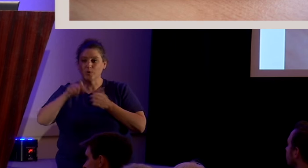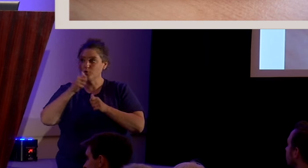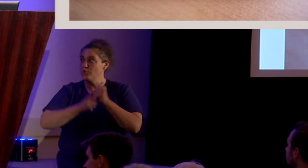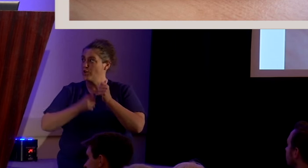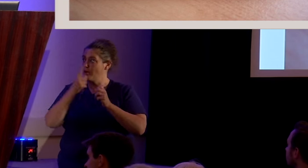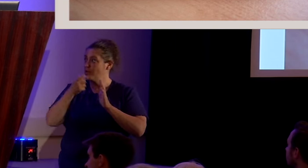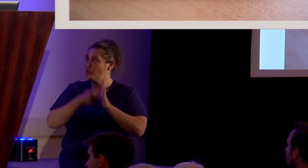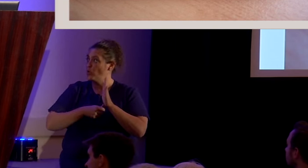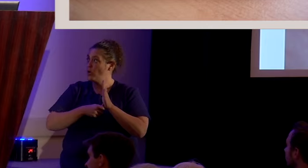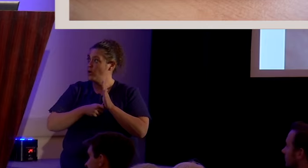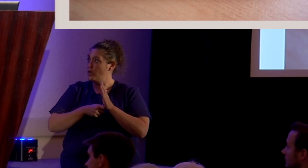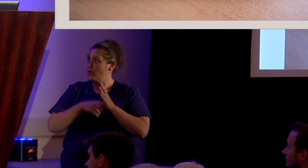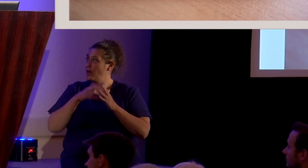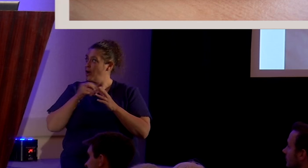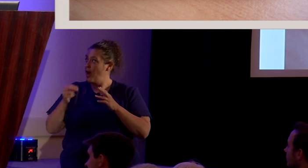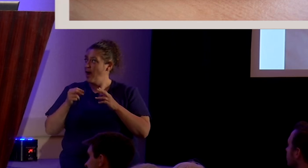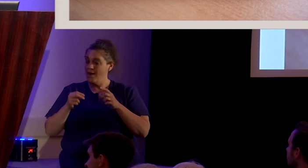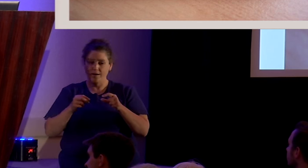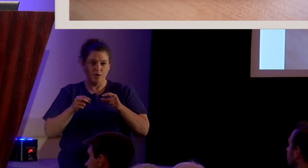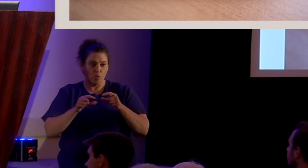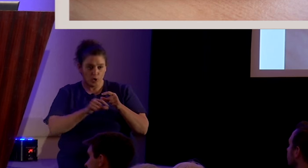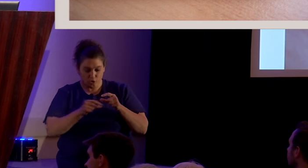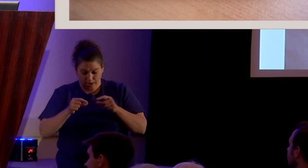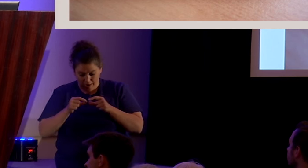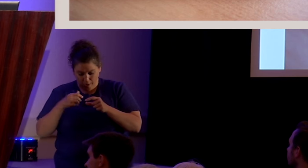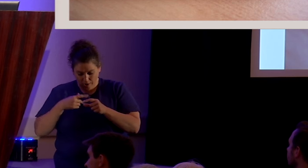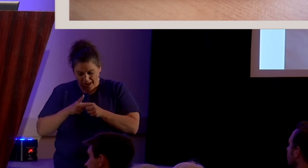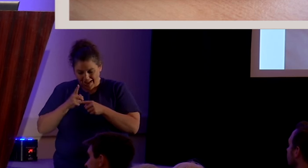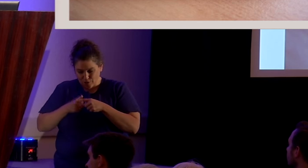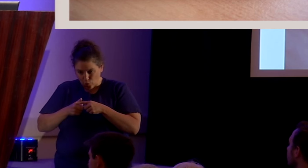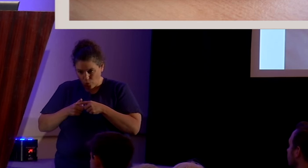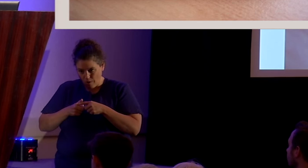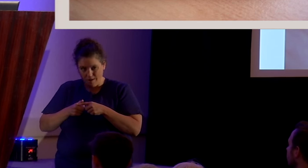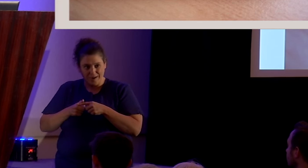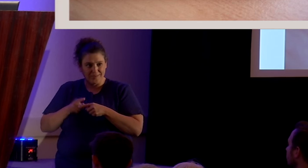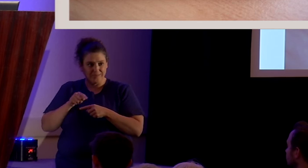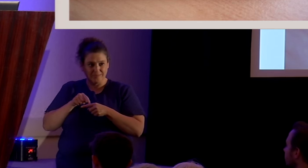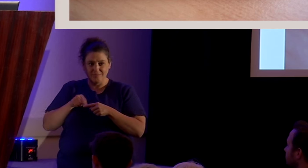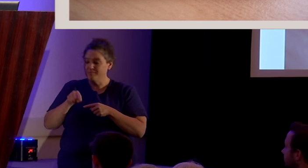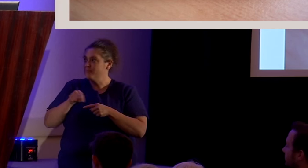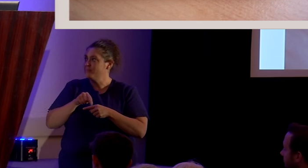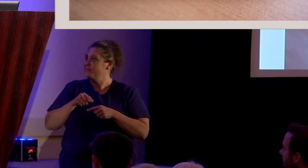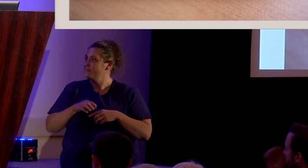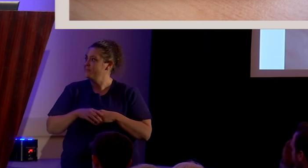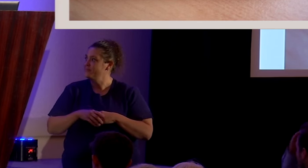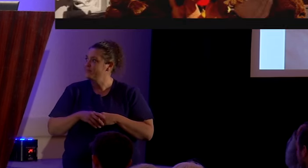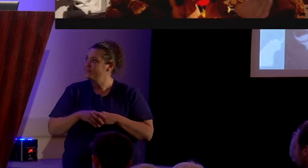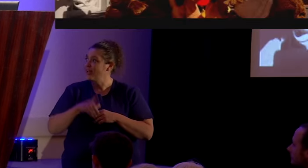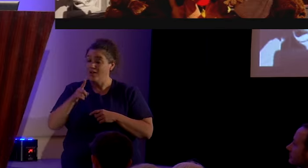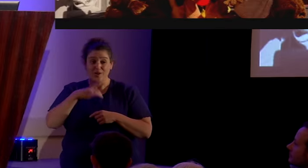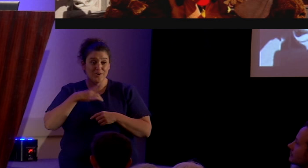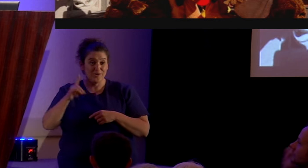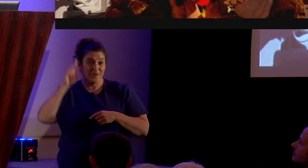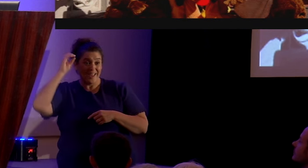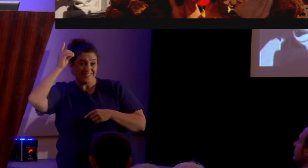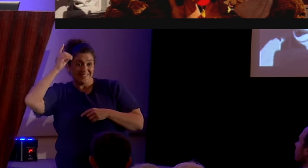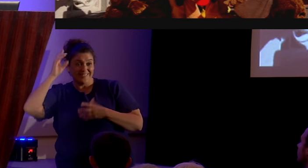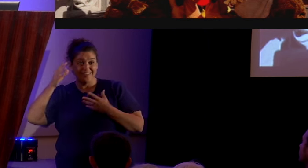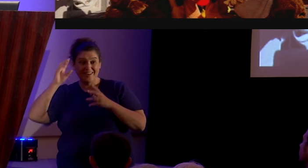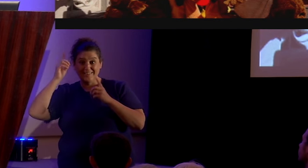and a cross embossed on each mint. You like Disneyland or Disney World?